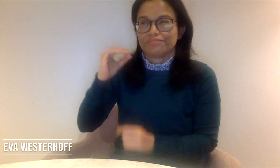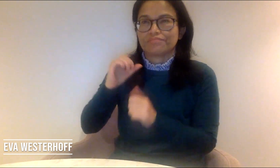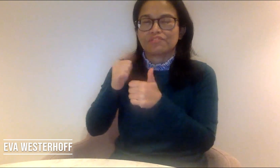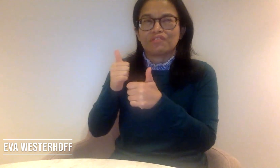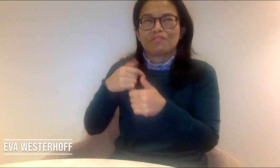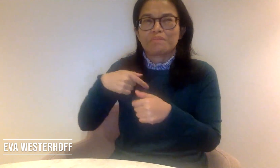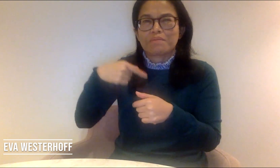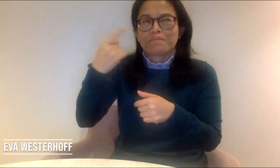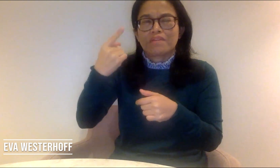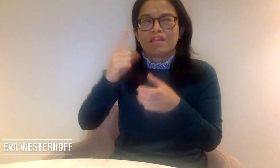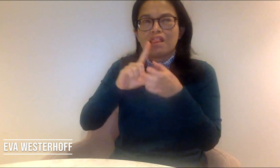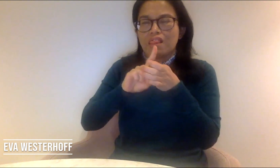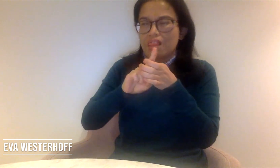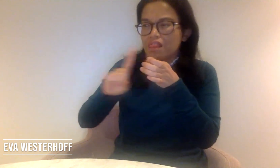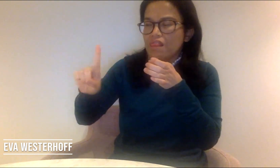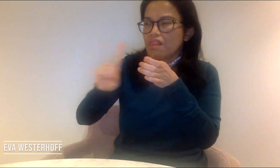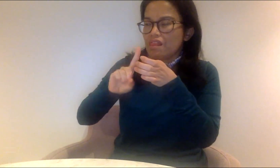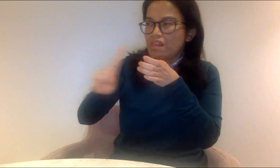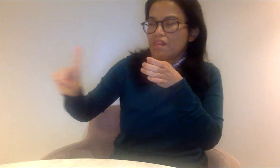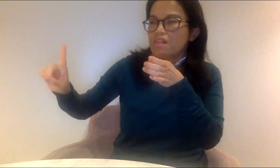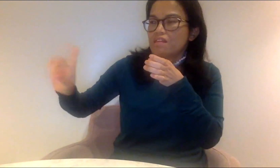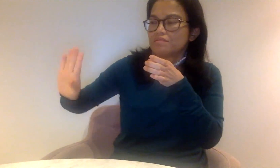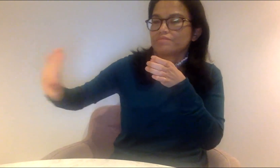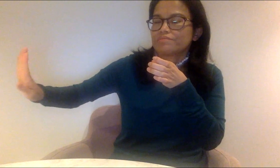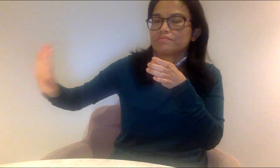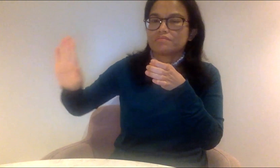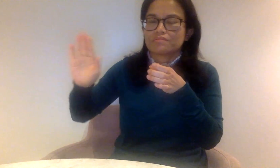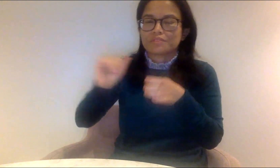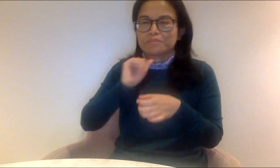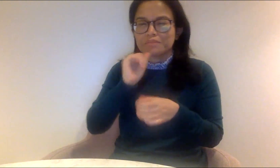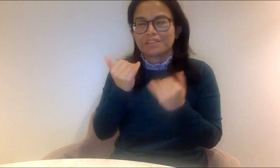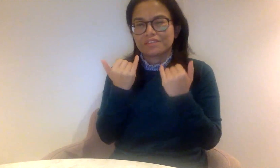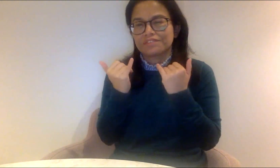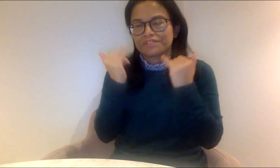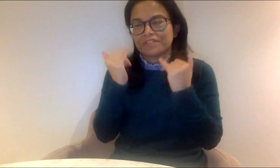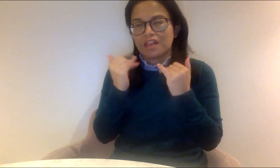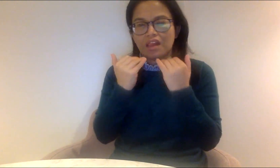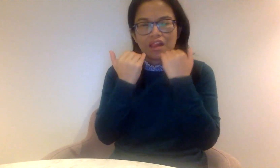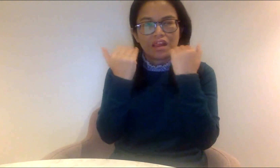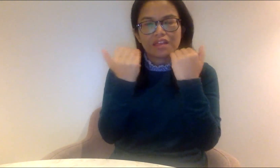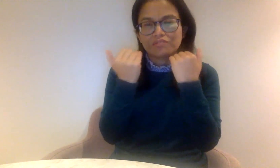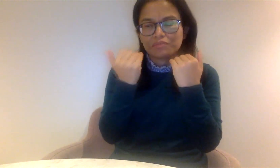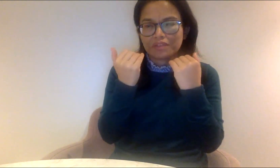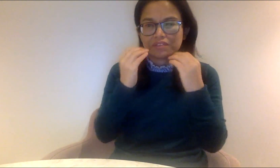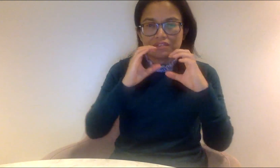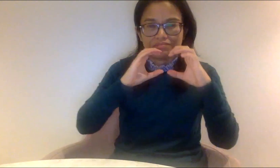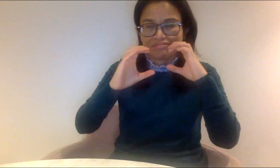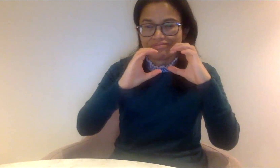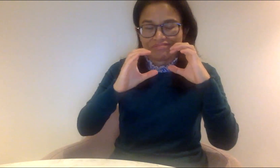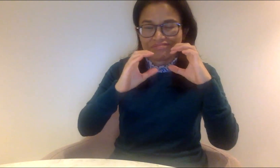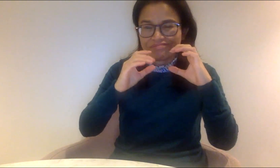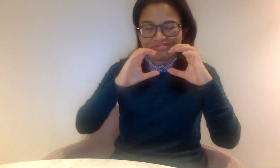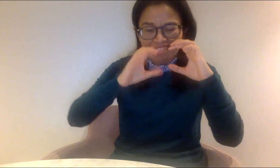always felt excluded. And I was always wondering about communication. I was confronted every day with